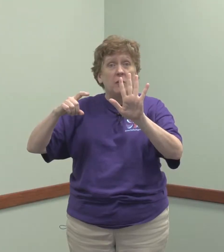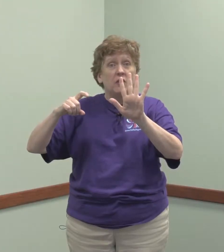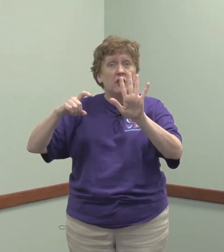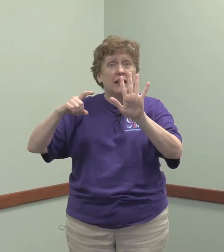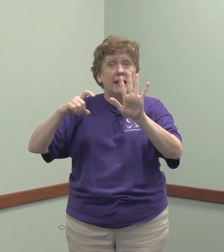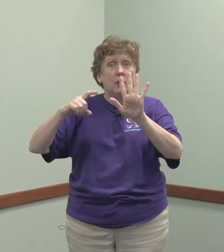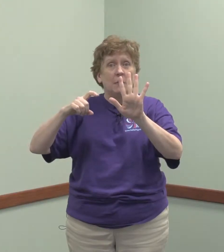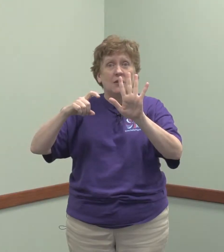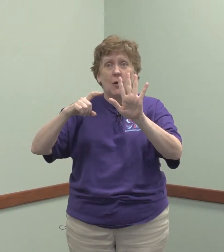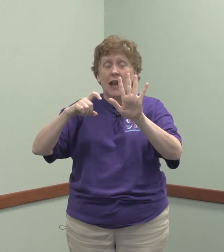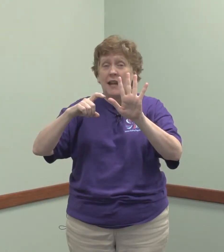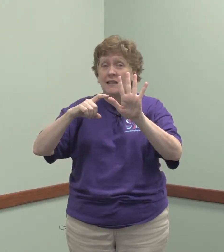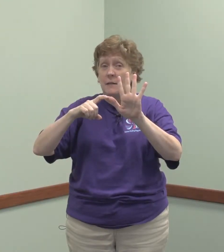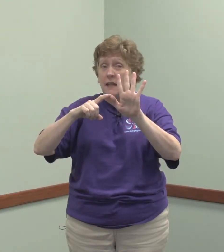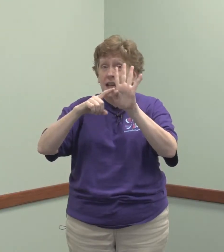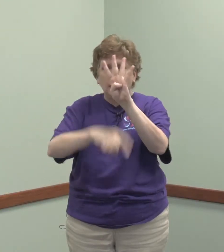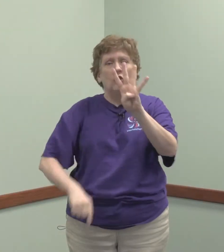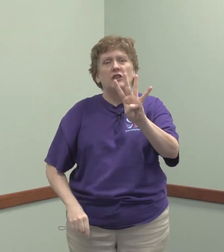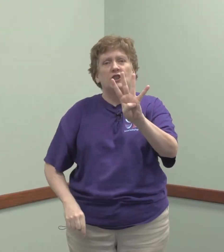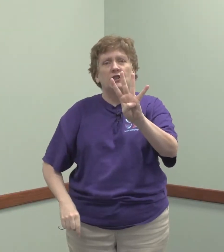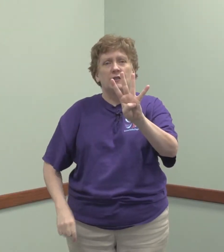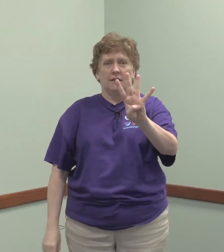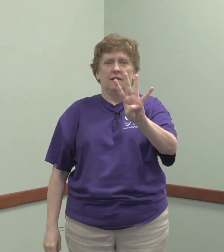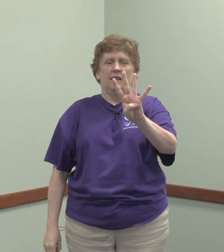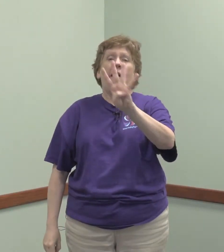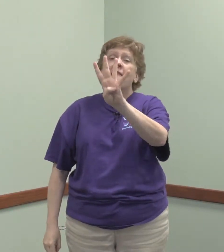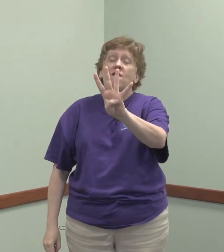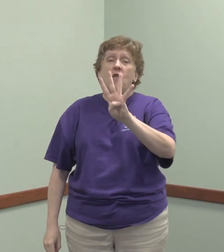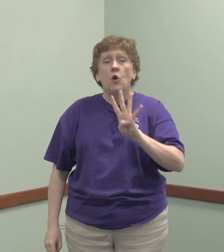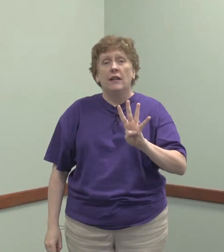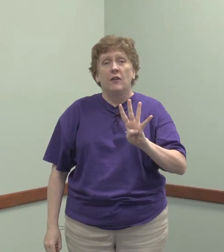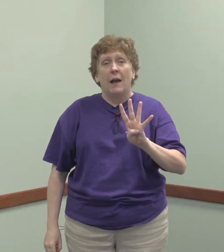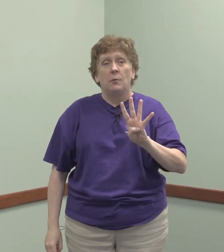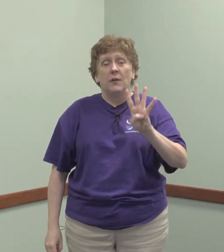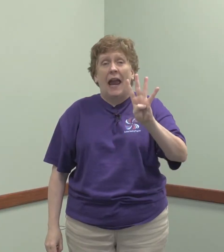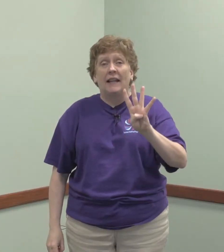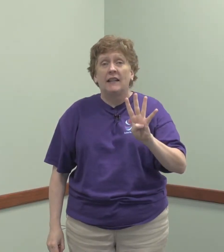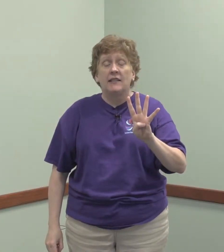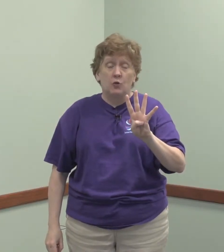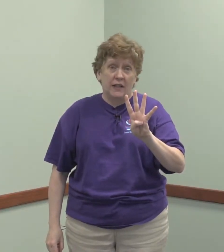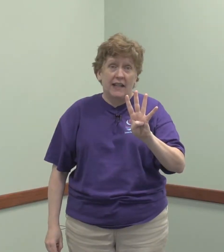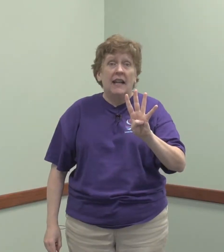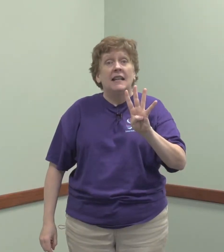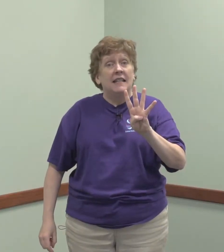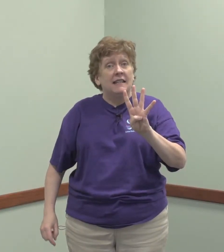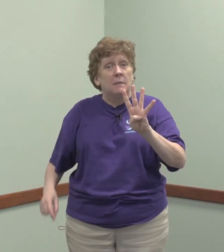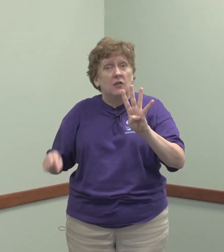Mr. Slinky Worm, as quiet as can be, and crunch. Four little apples hanging in a tree, teasing Mr.